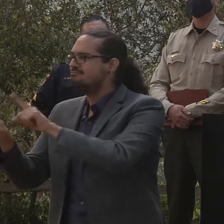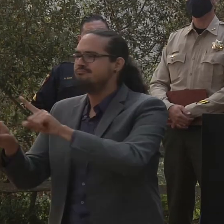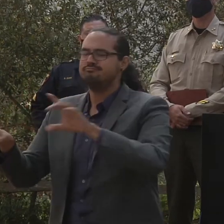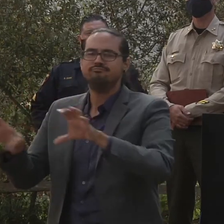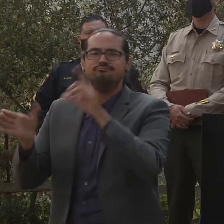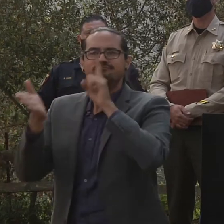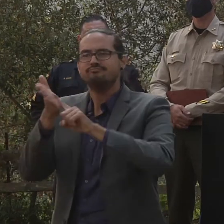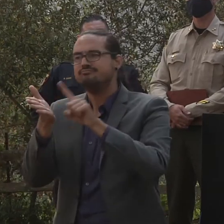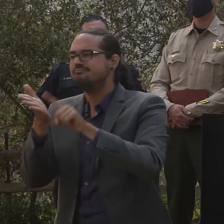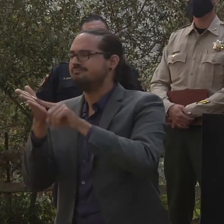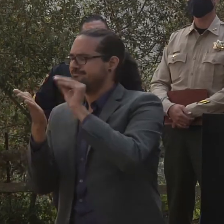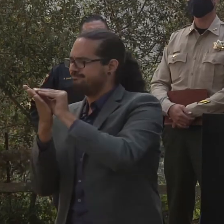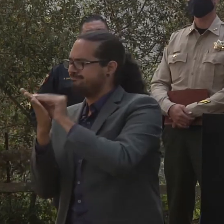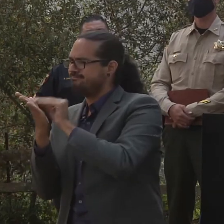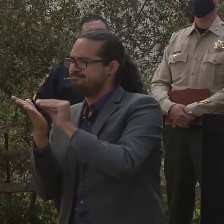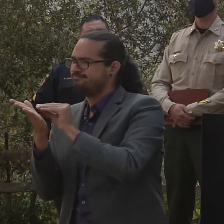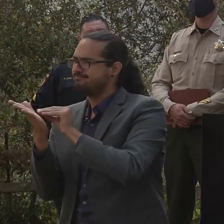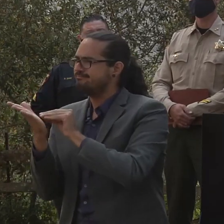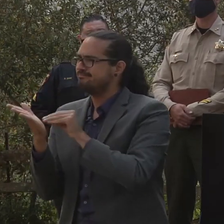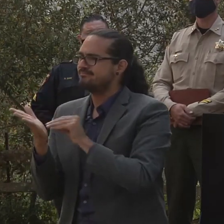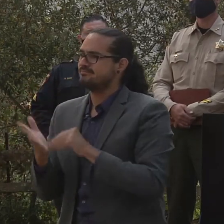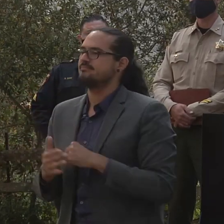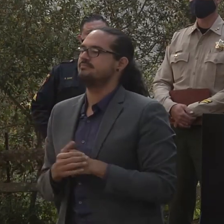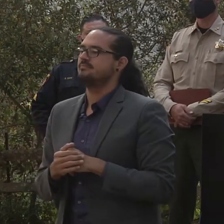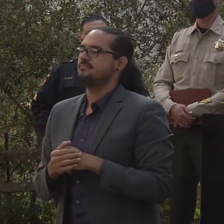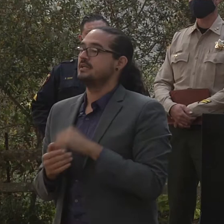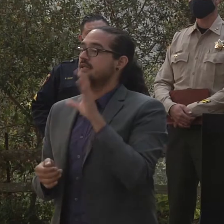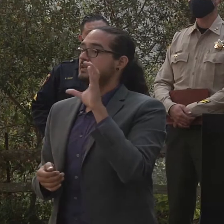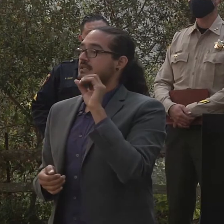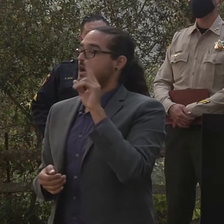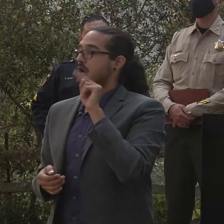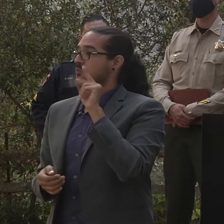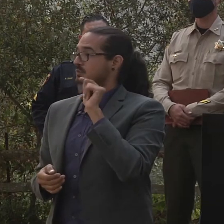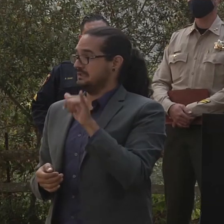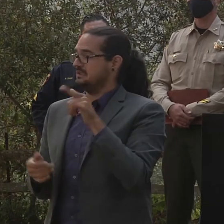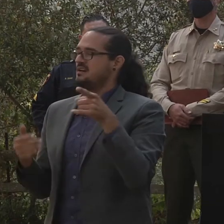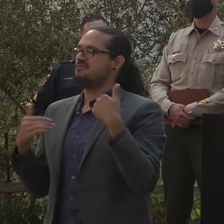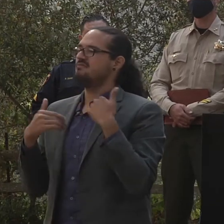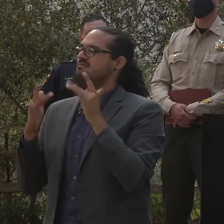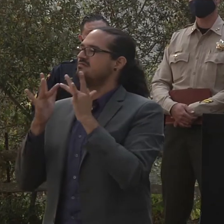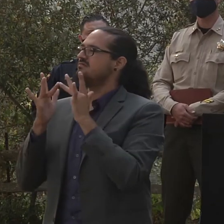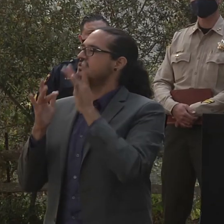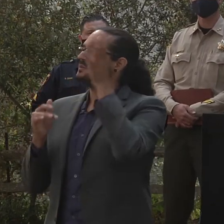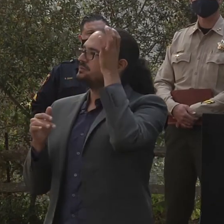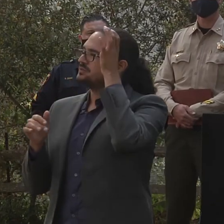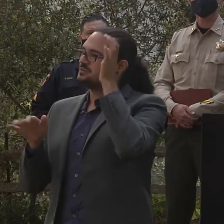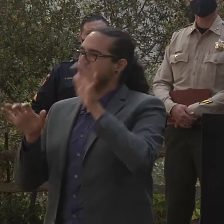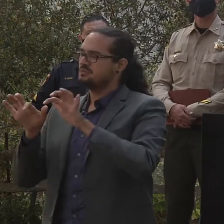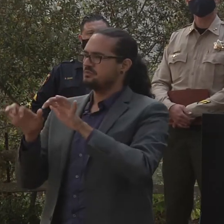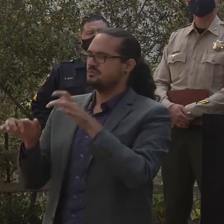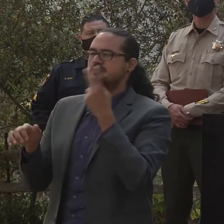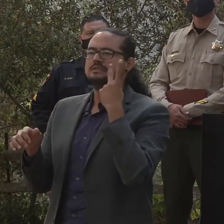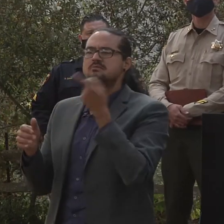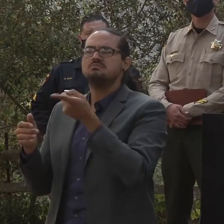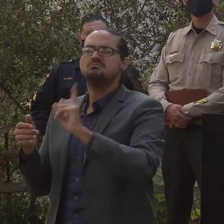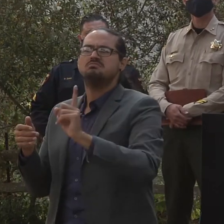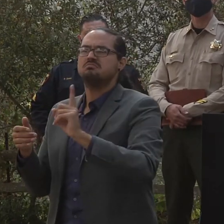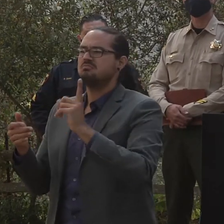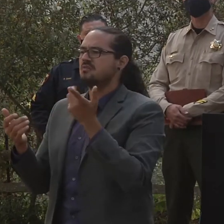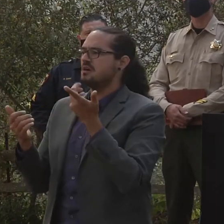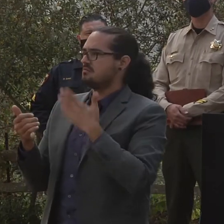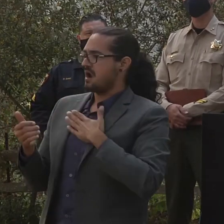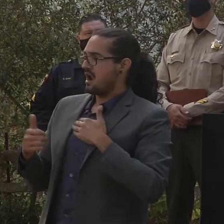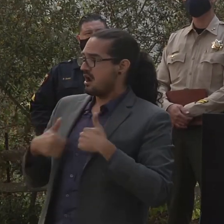to show homeowners what the status is of their property. I just want to give a few details of some assistance